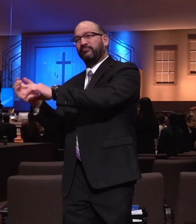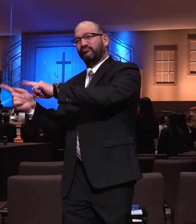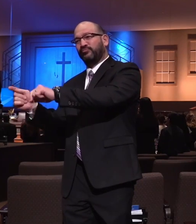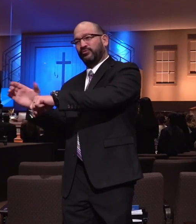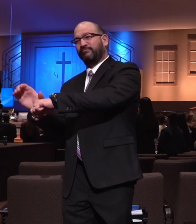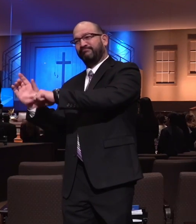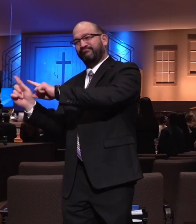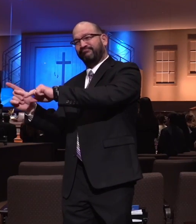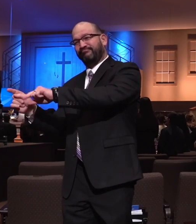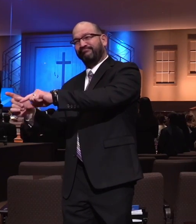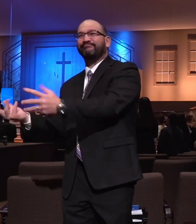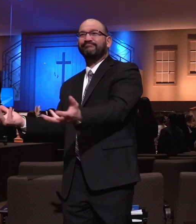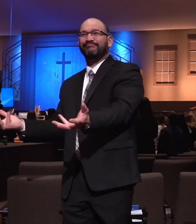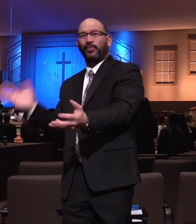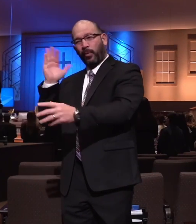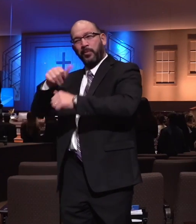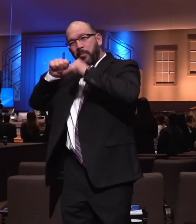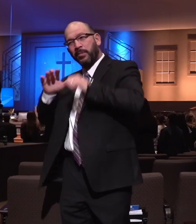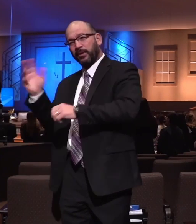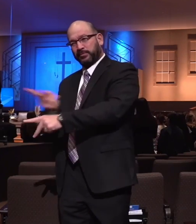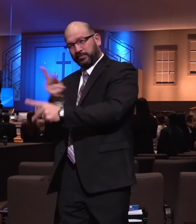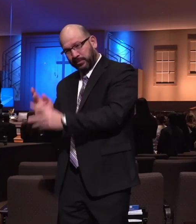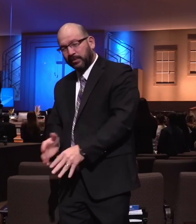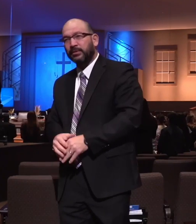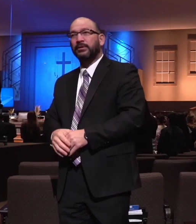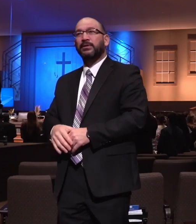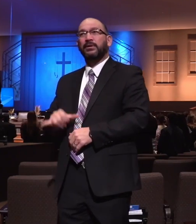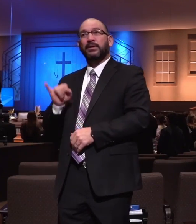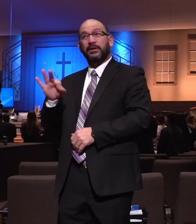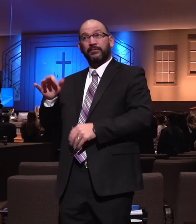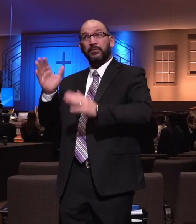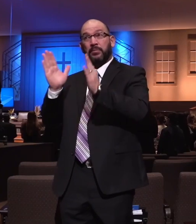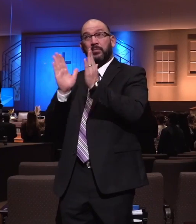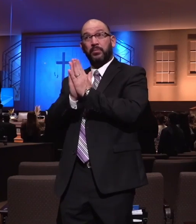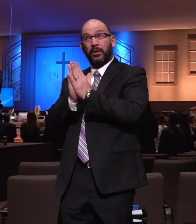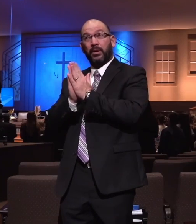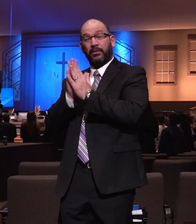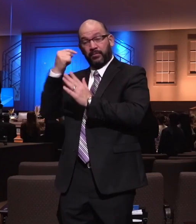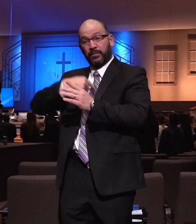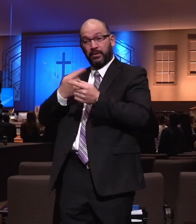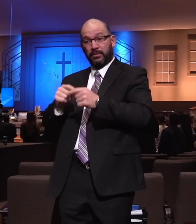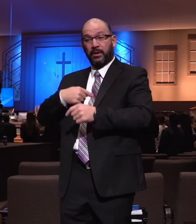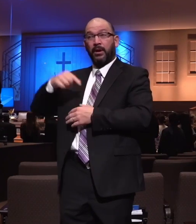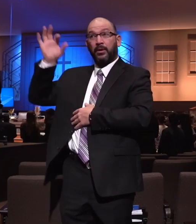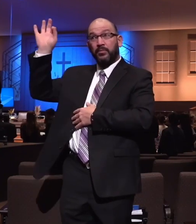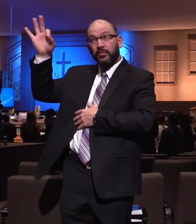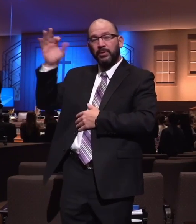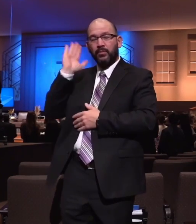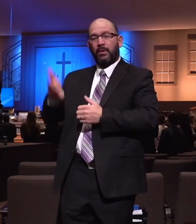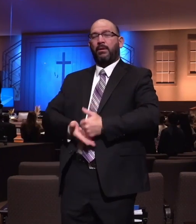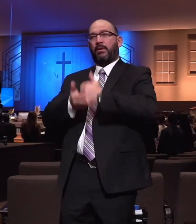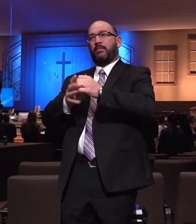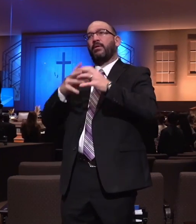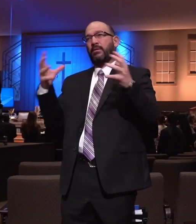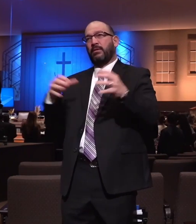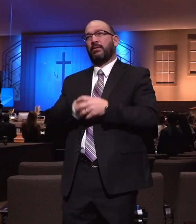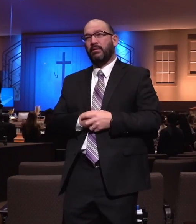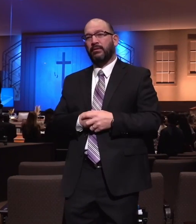but you could help tonight if you pray as I preach, and stay right with it, and that'd be such a blessing. Verse 4,